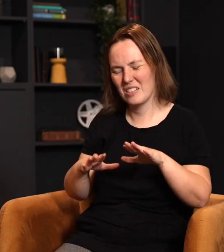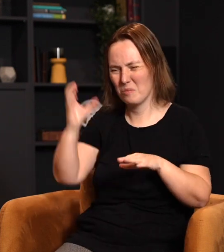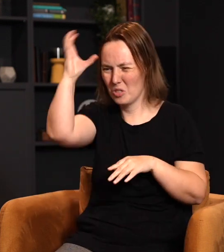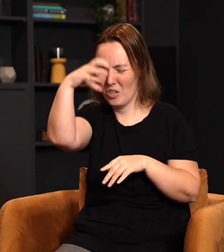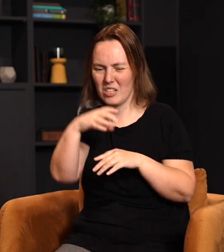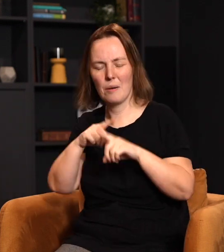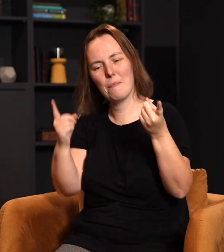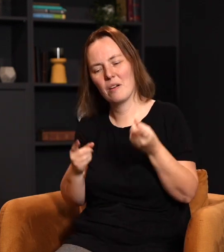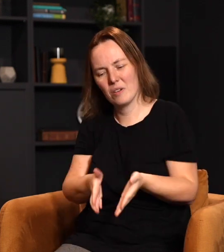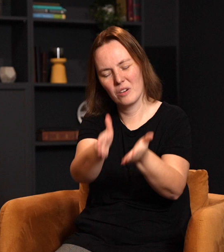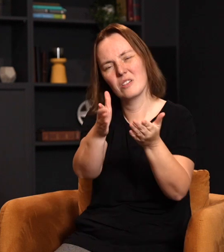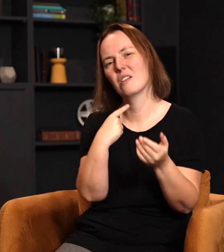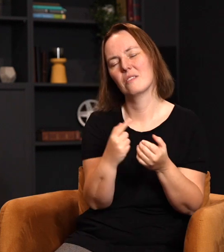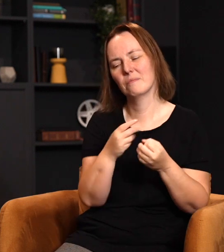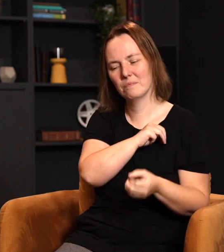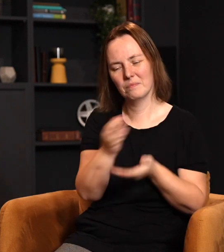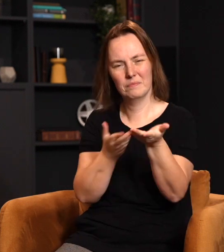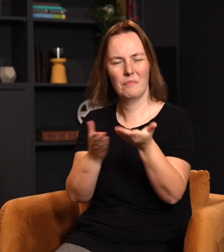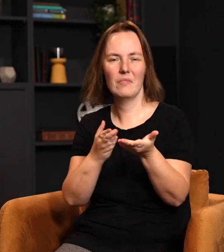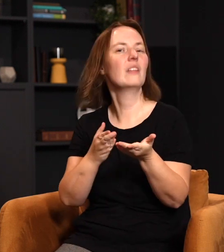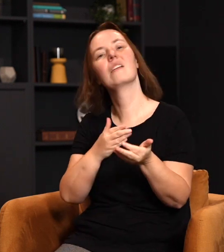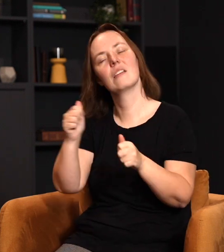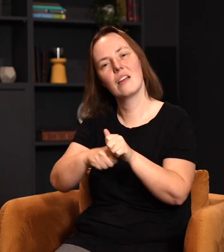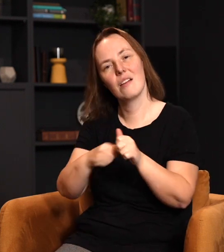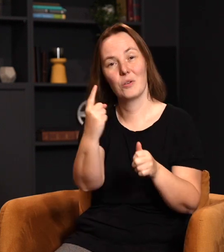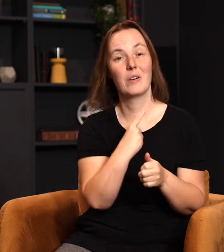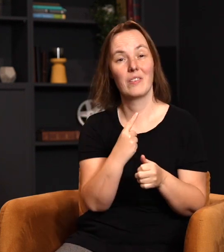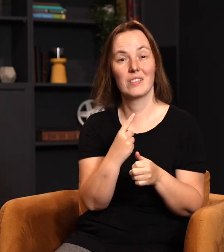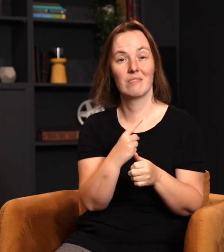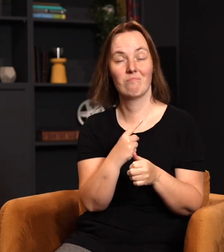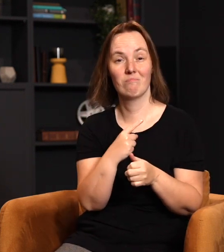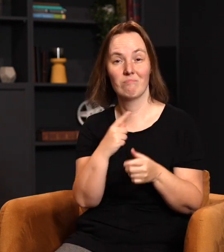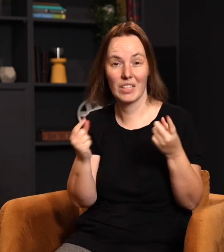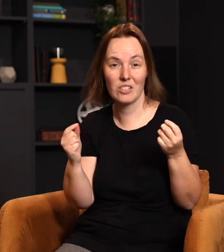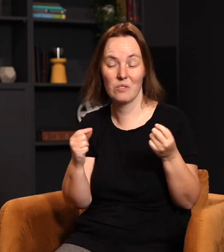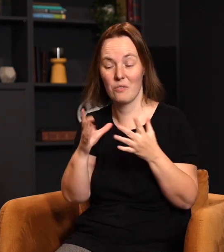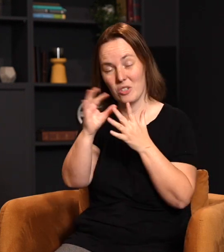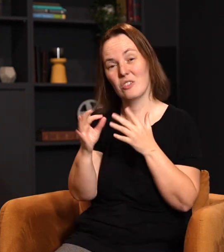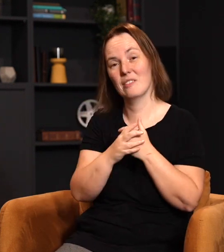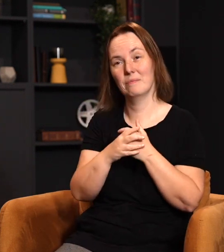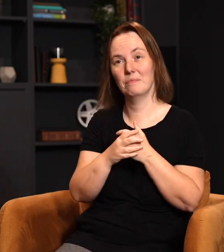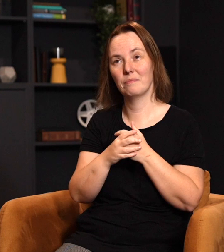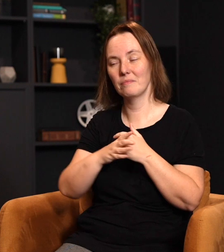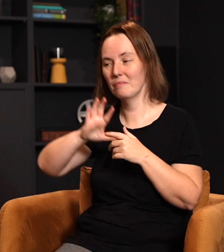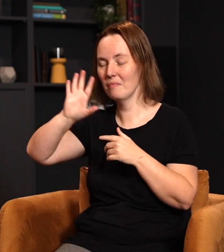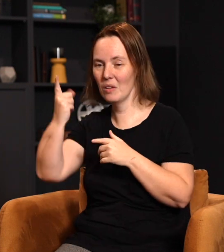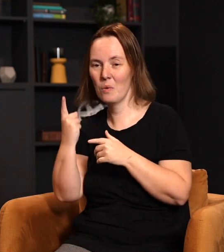our Western culture, but friends, I want to encourage us. It is a ministry that every single one of us can operate in if we choose to do so. In fact, I would say that one